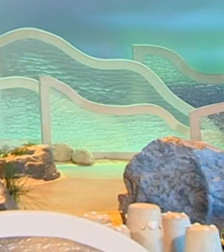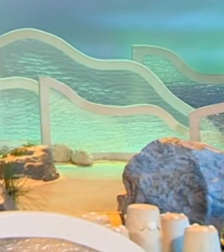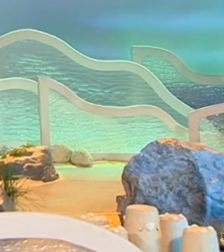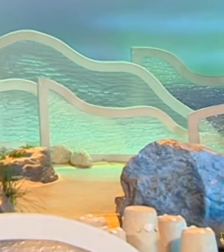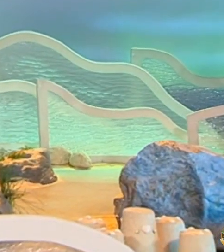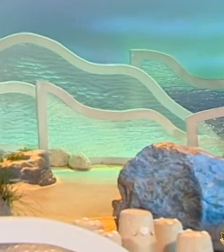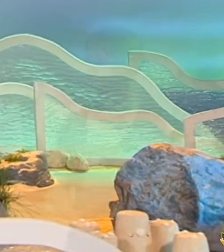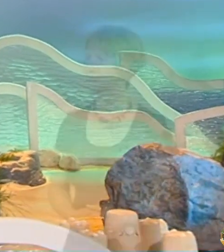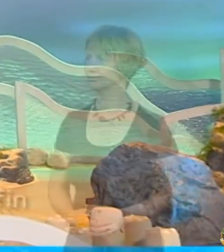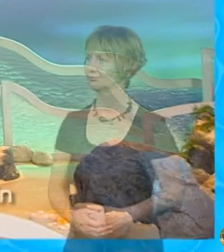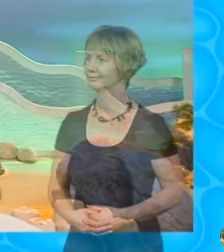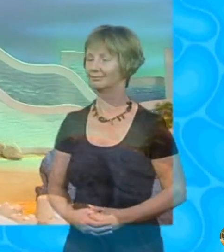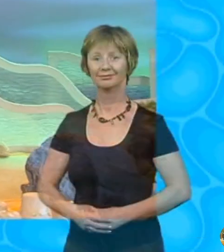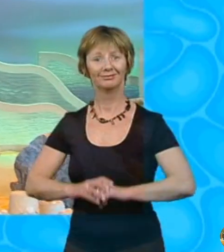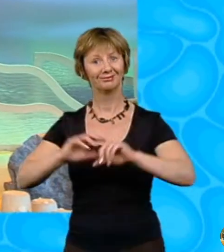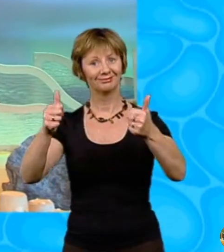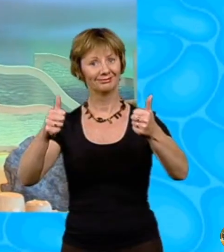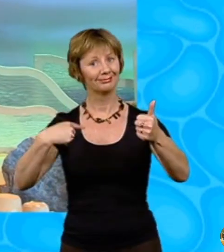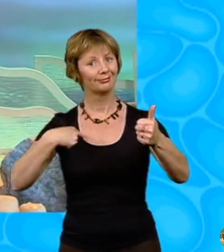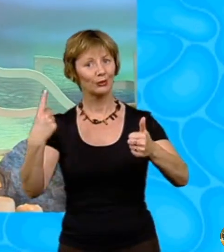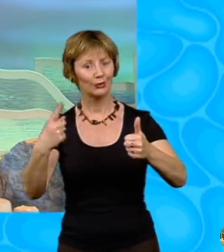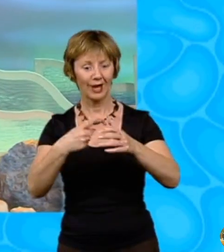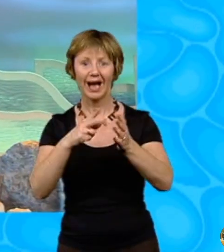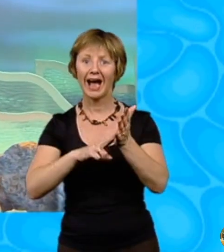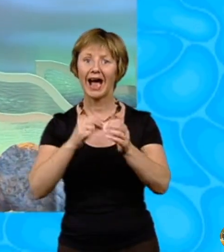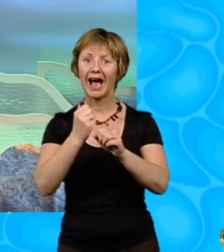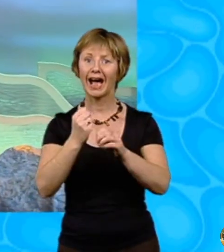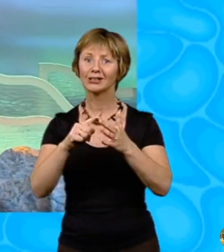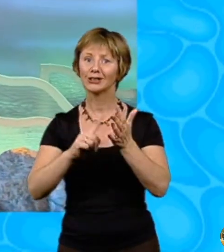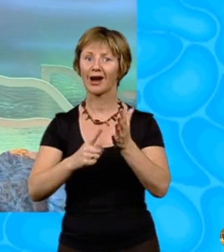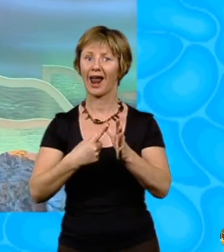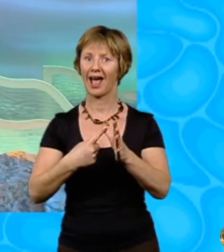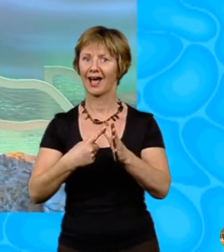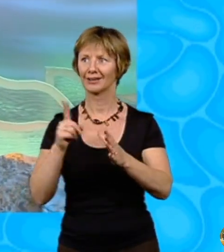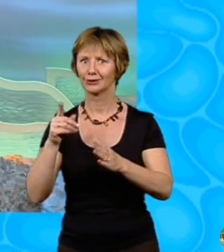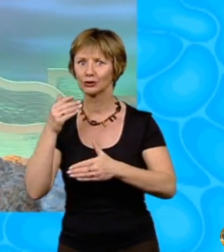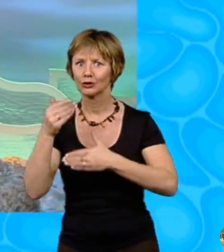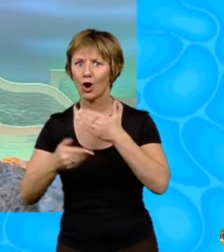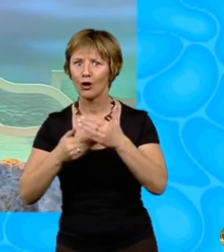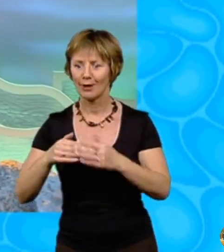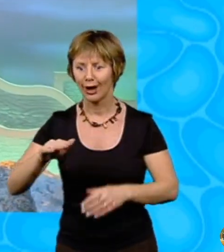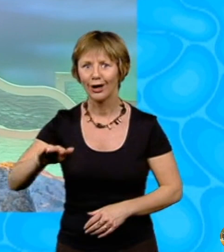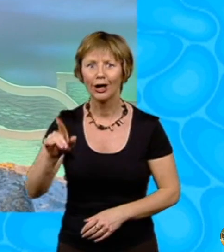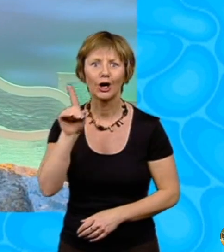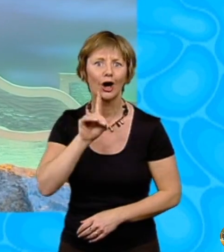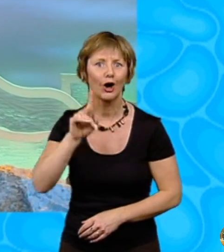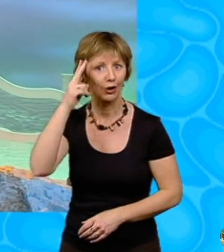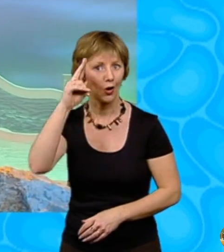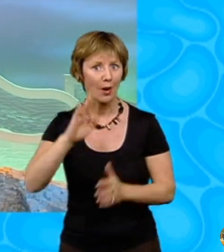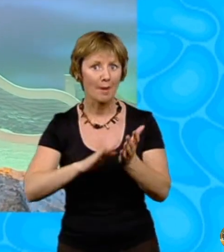Hello, I'm Angela, and this is the story of a little girl called Mira Morris. It's about what happened on her first day